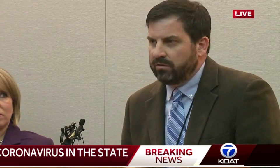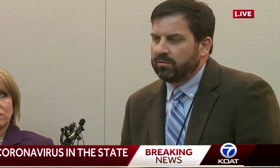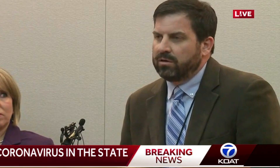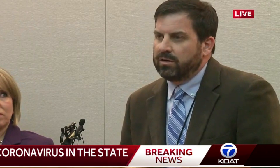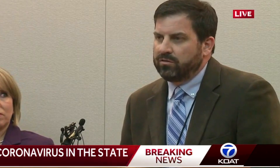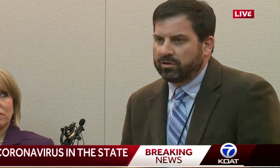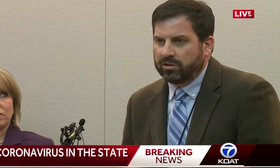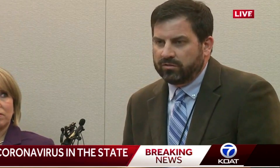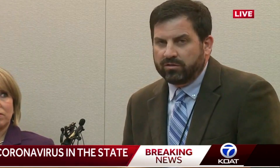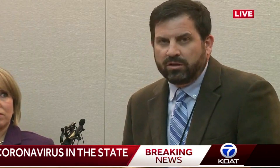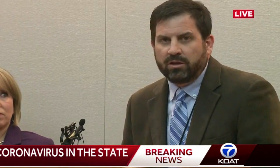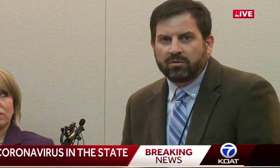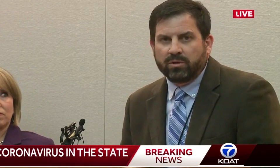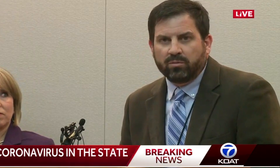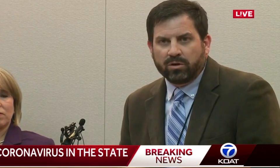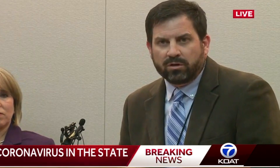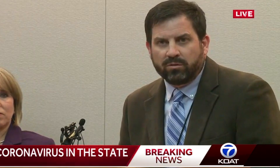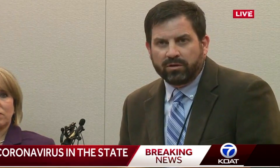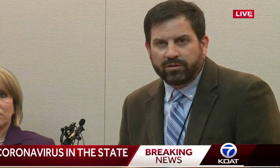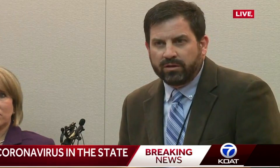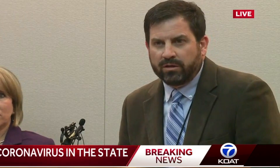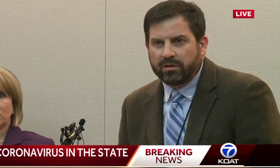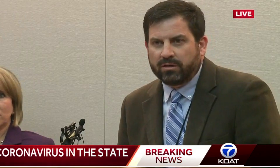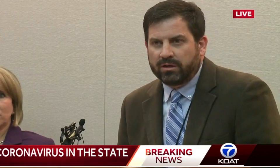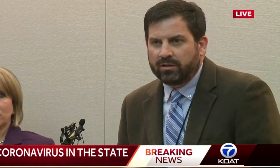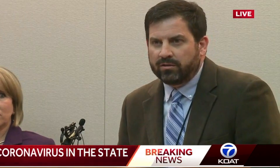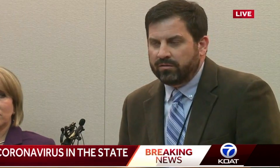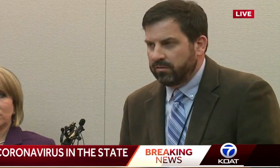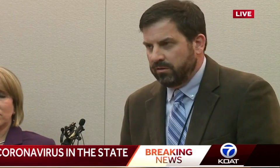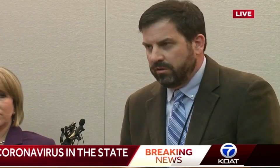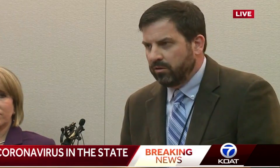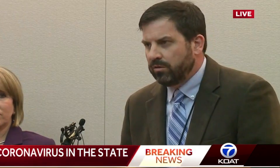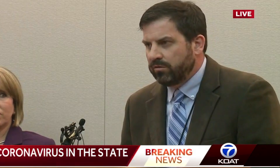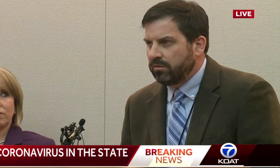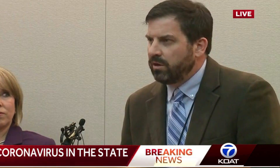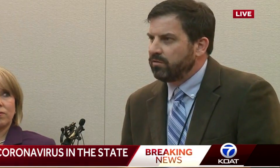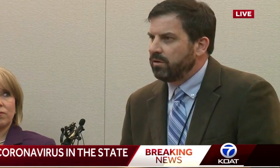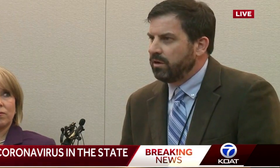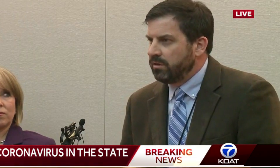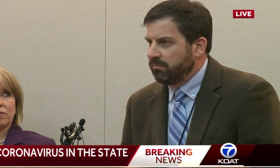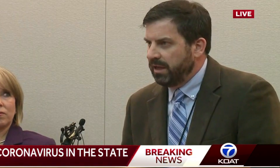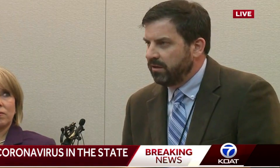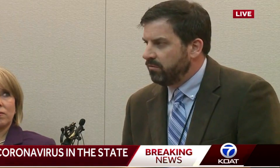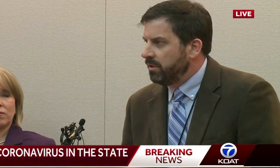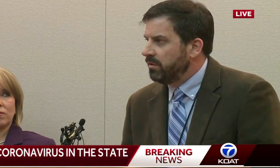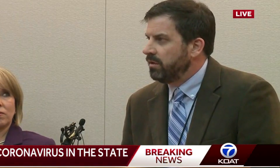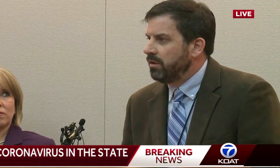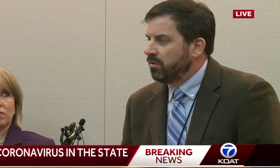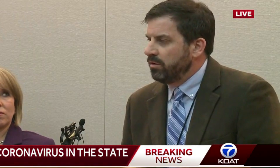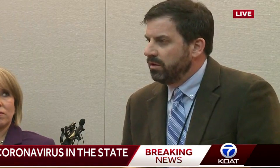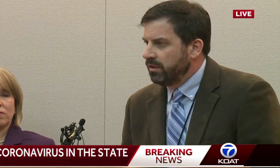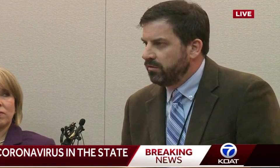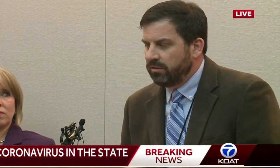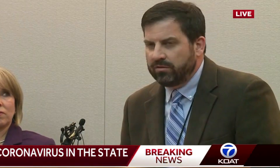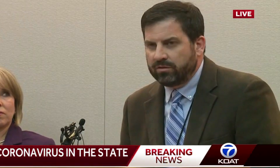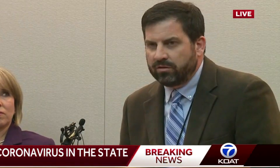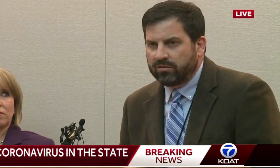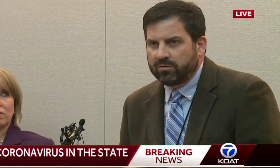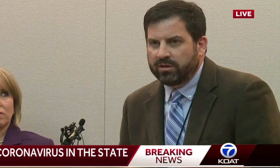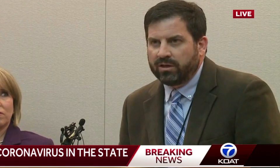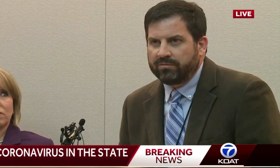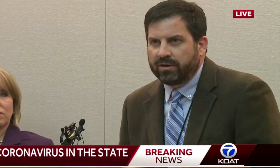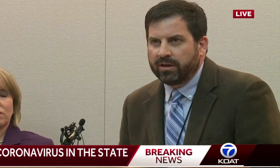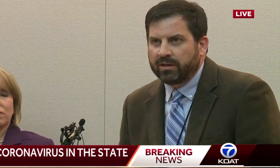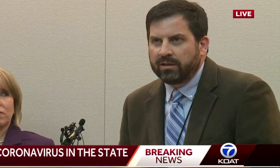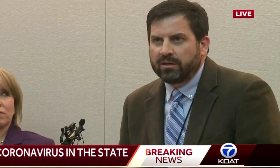restaurant or a church, we work with leaders or the owners of the restaurant, the management, or the leaders of the